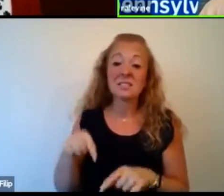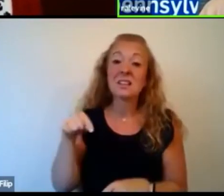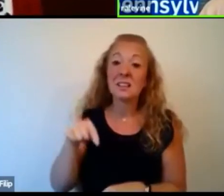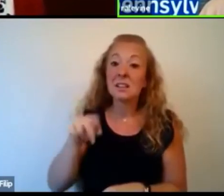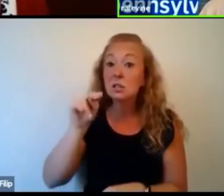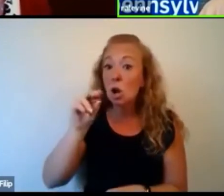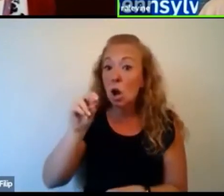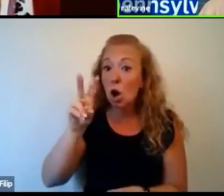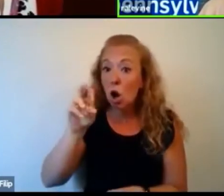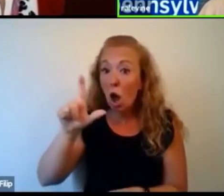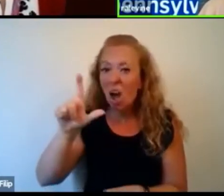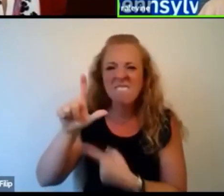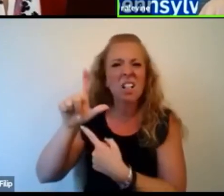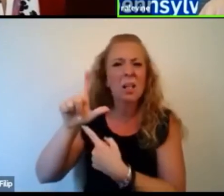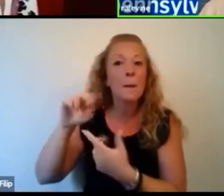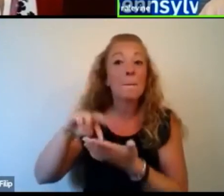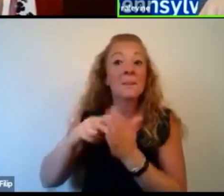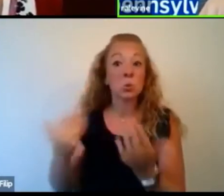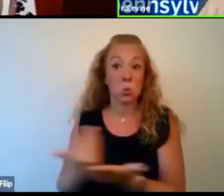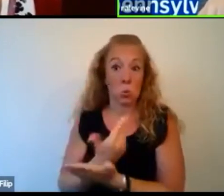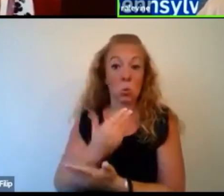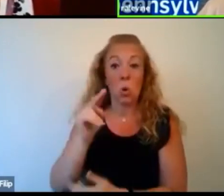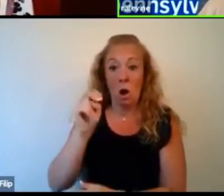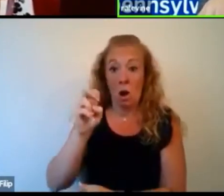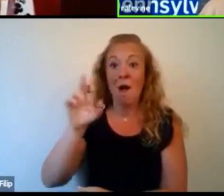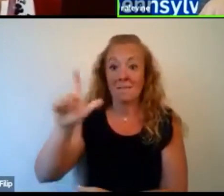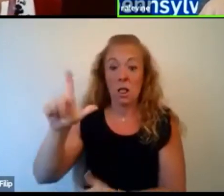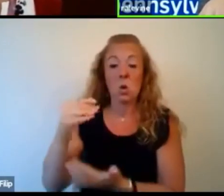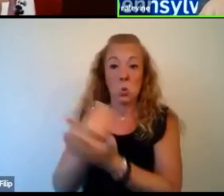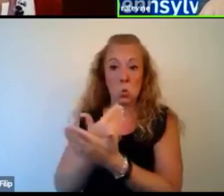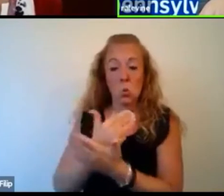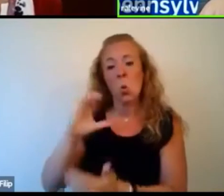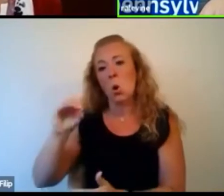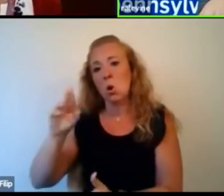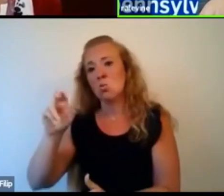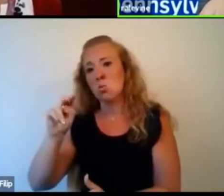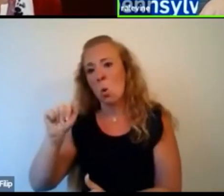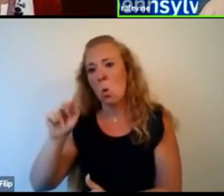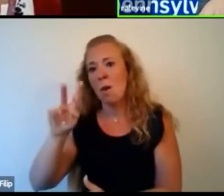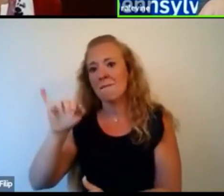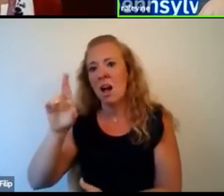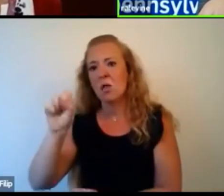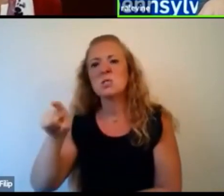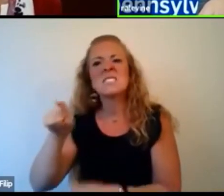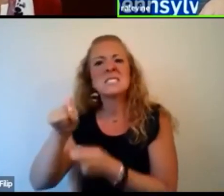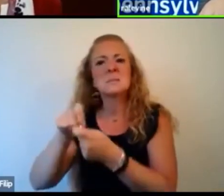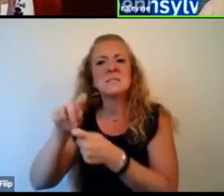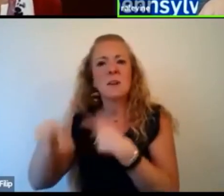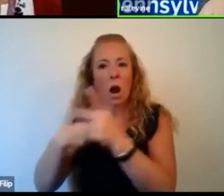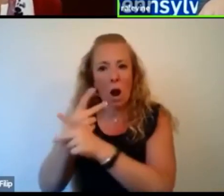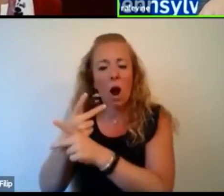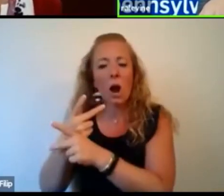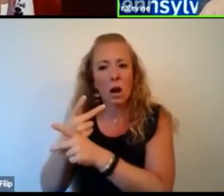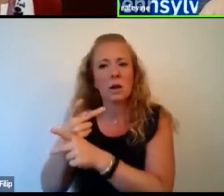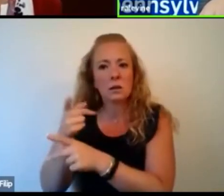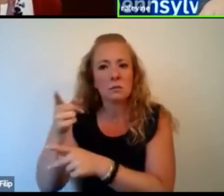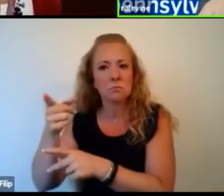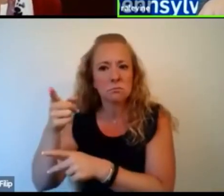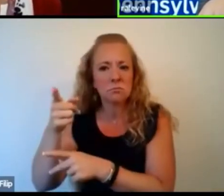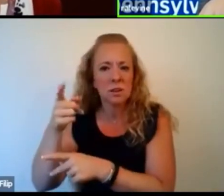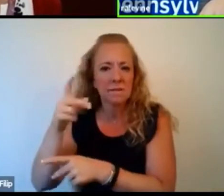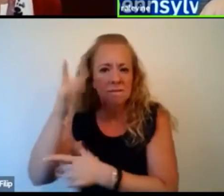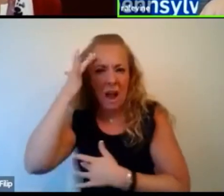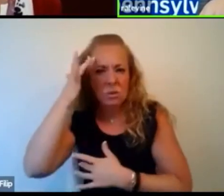which means new Corona virus. That's a specific type of virus. it's called Corona because how it looks under an electron microscope.